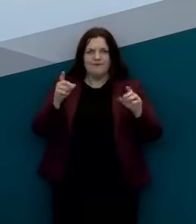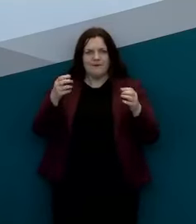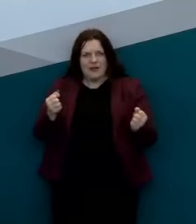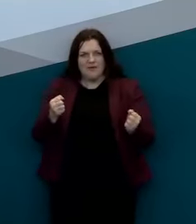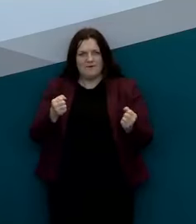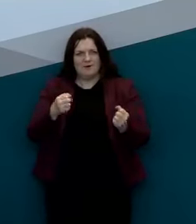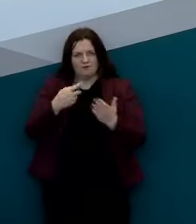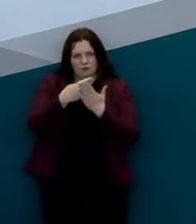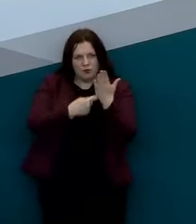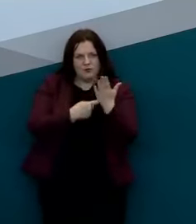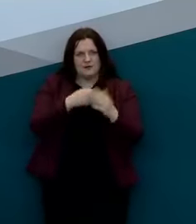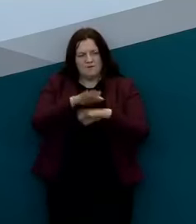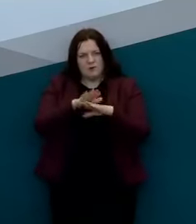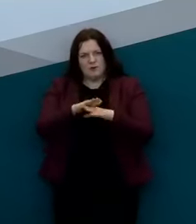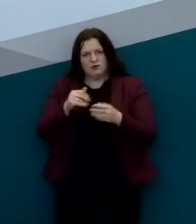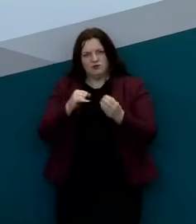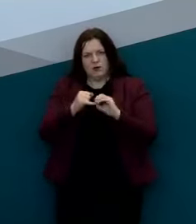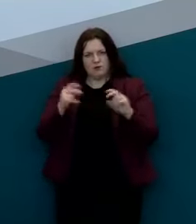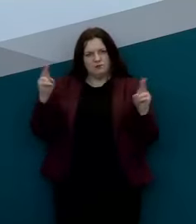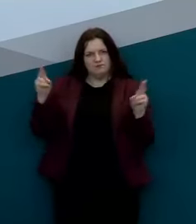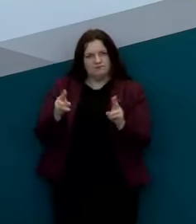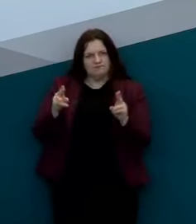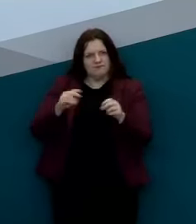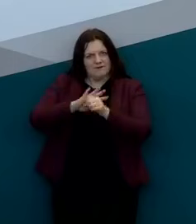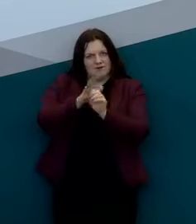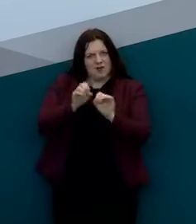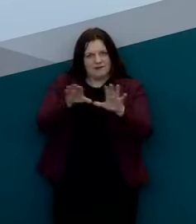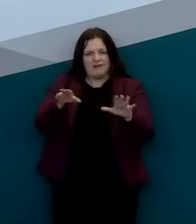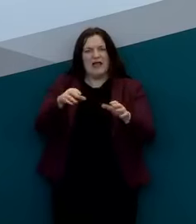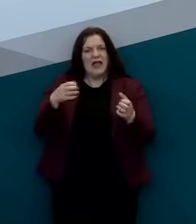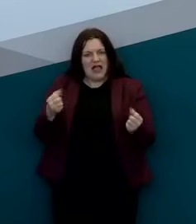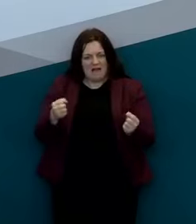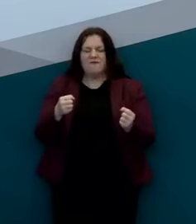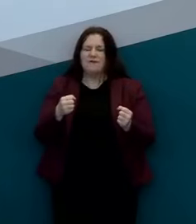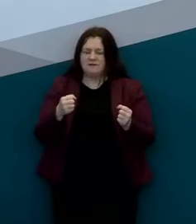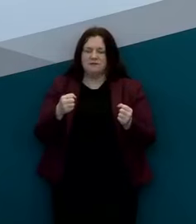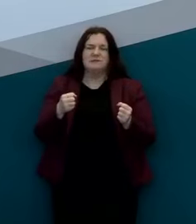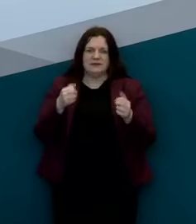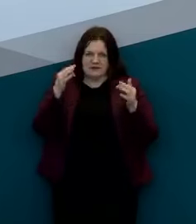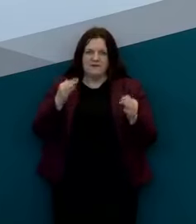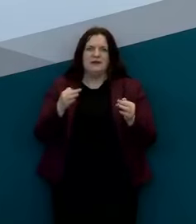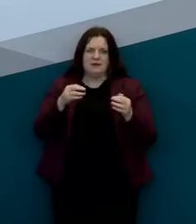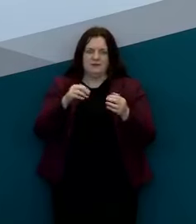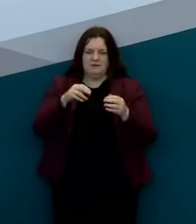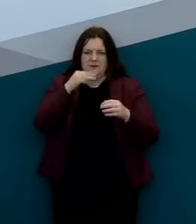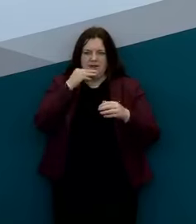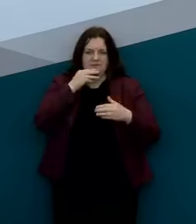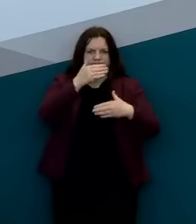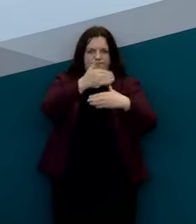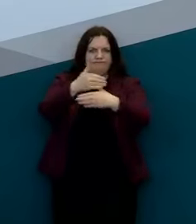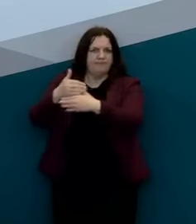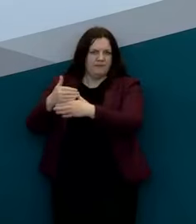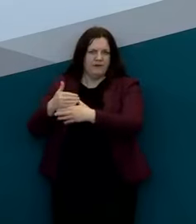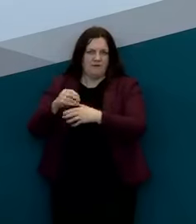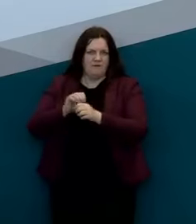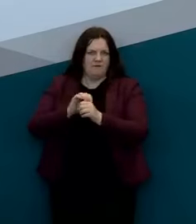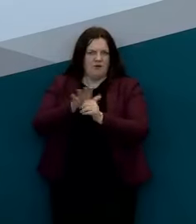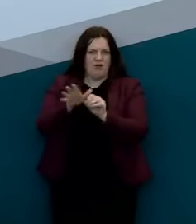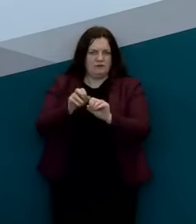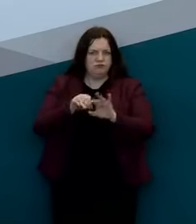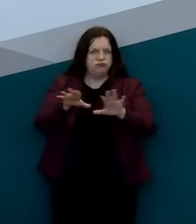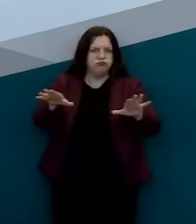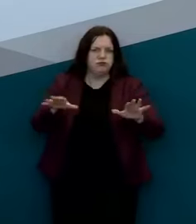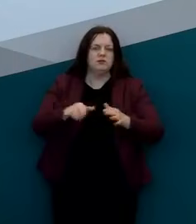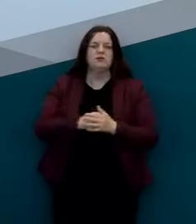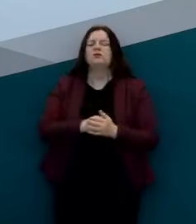designed to reduce the transmission of the virus are very having a very profound effect on the transmission of the virus and we know that